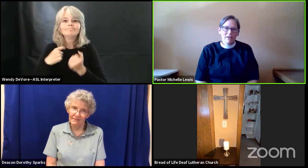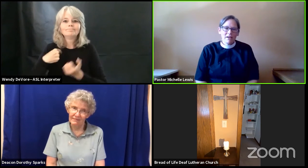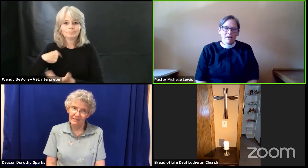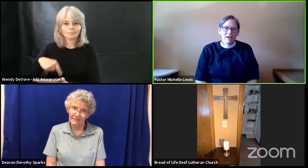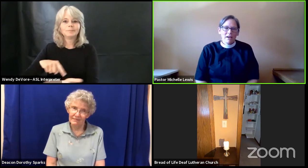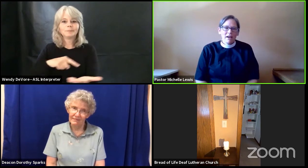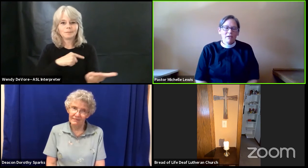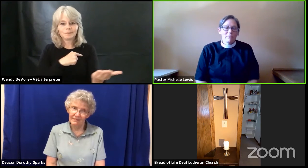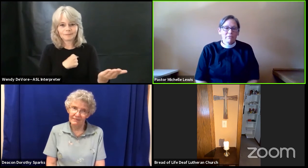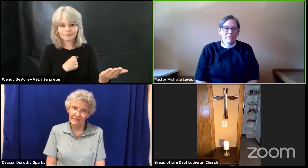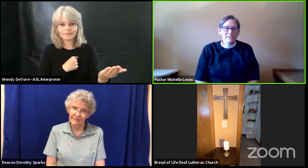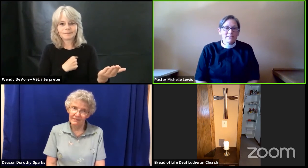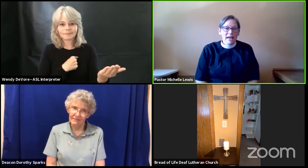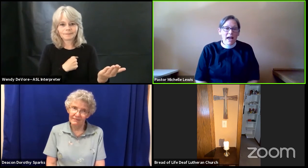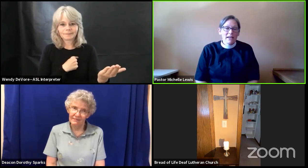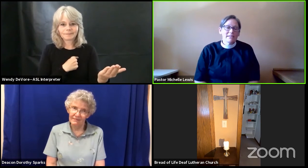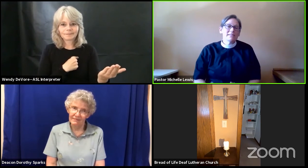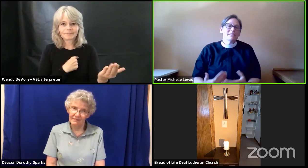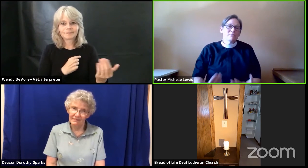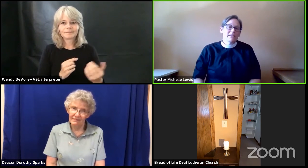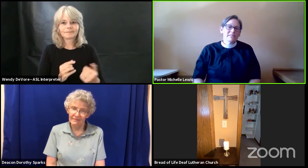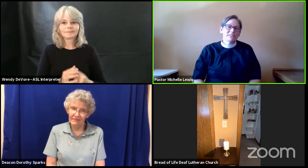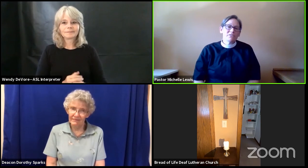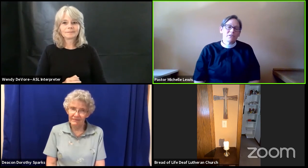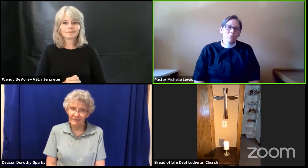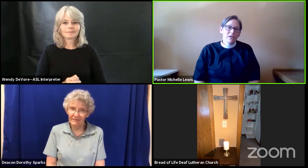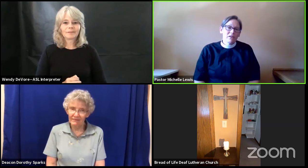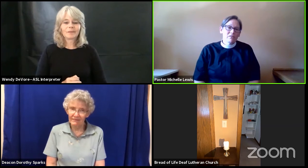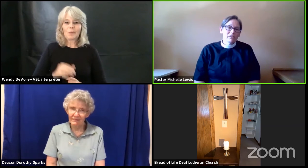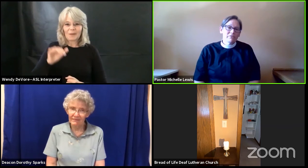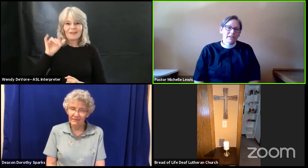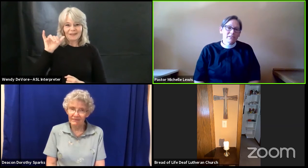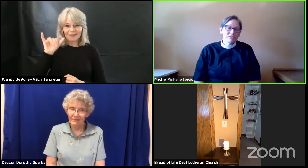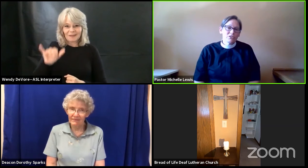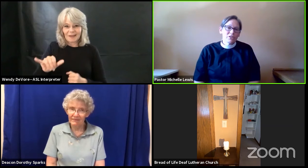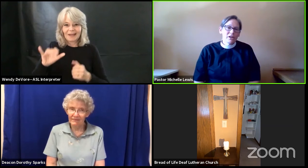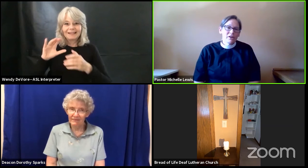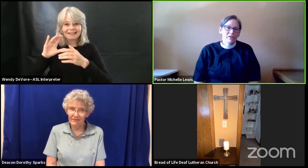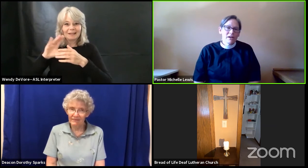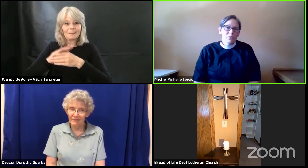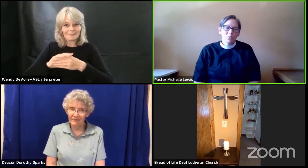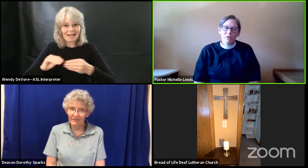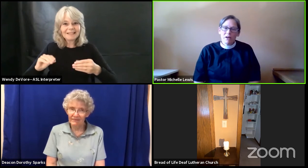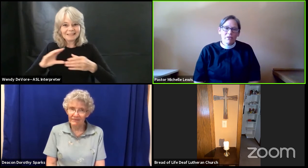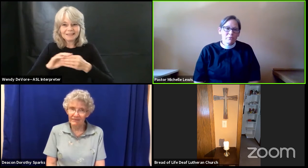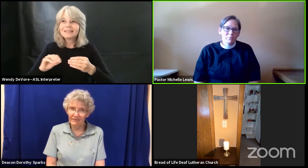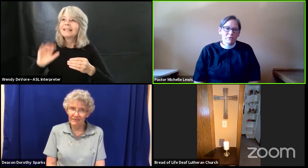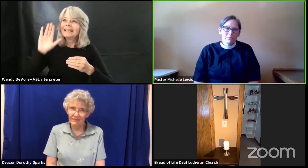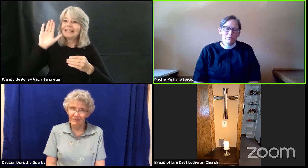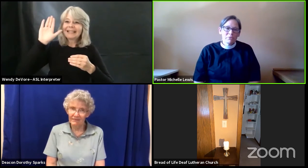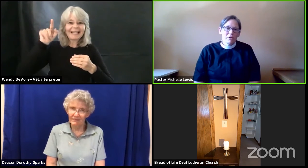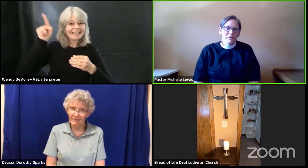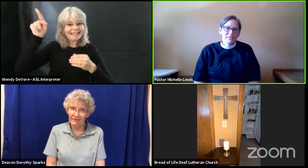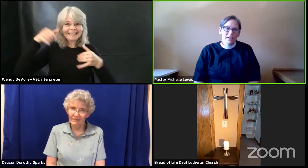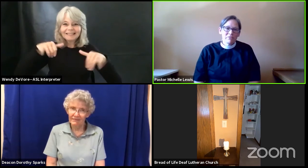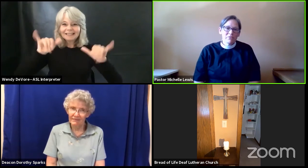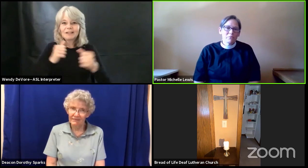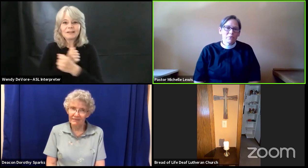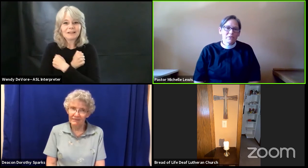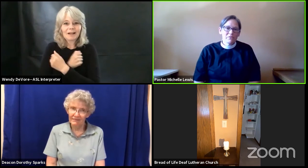and my friends that is the message that we are invited to share with other people who are deaf with other